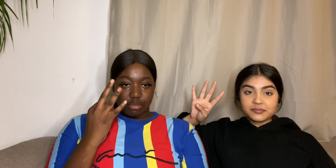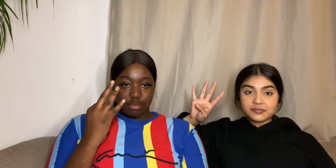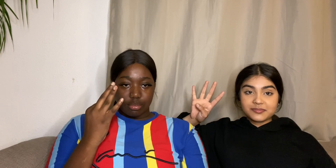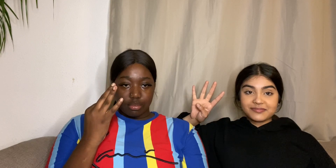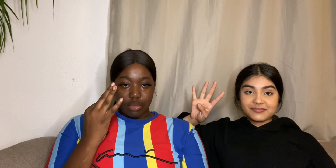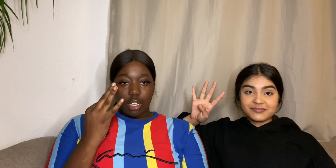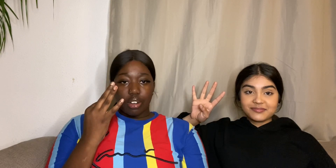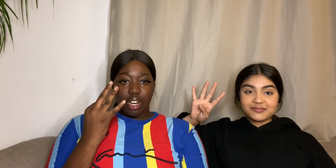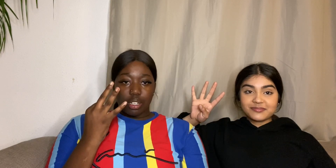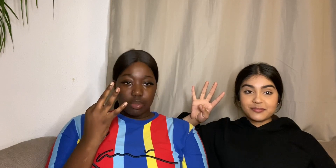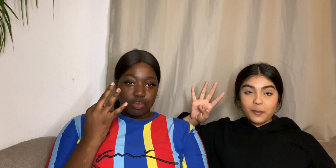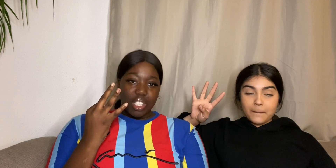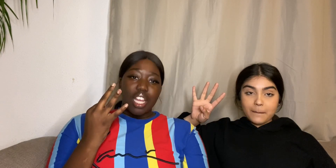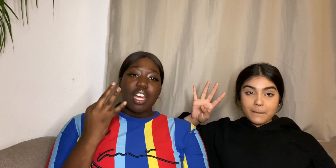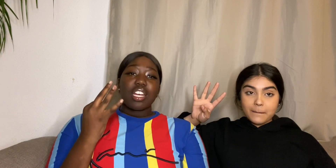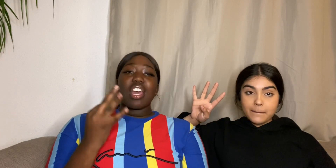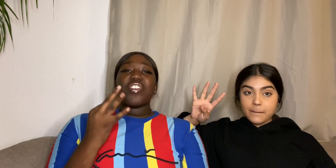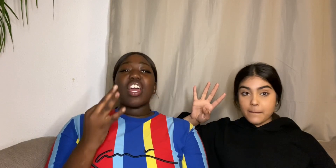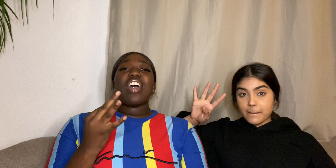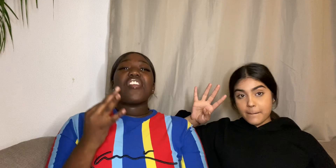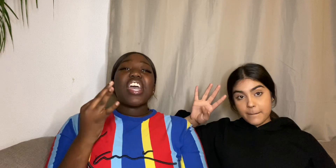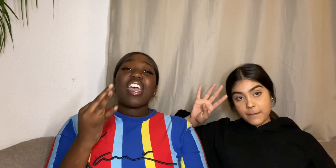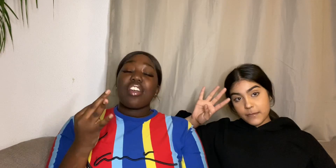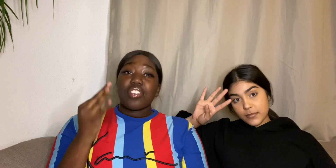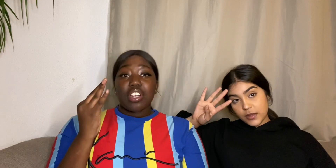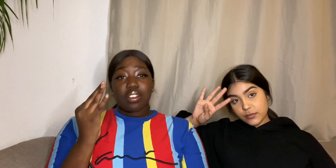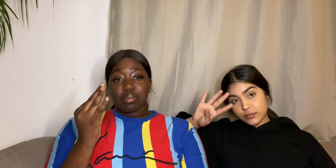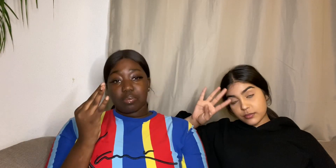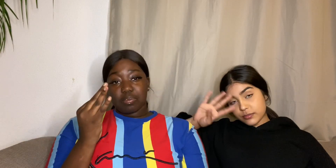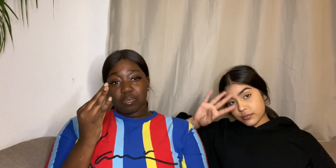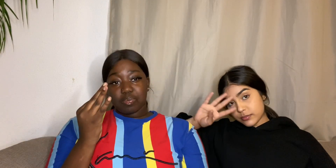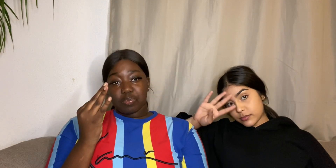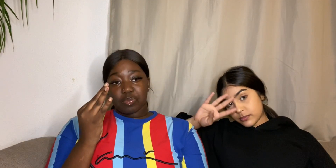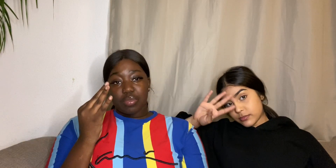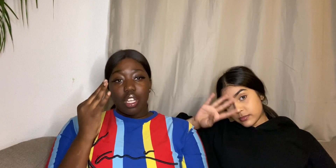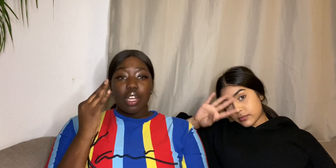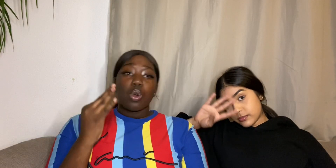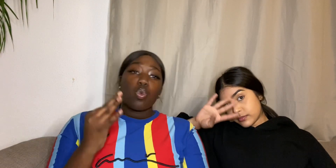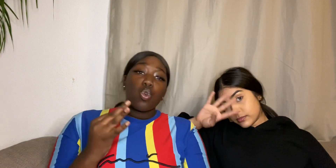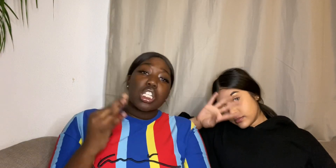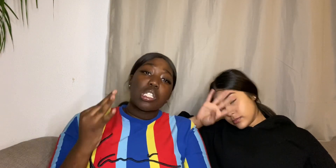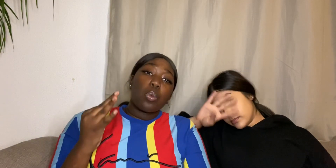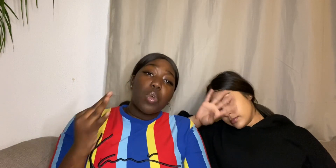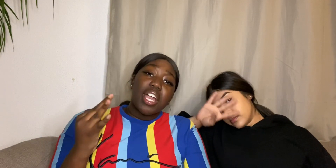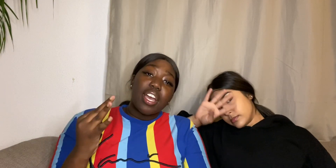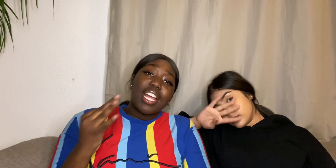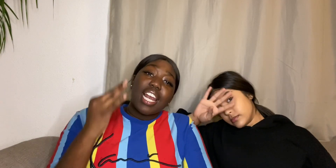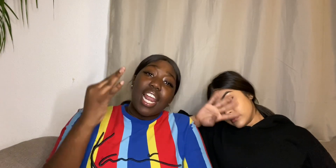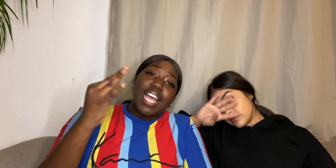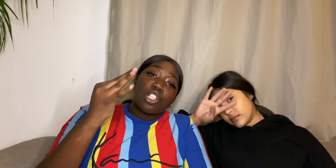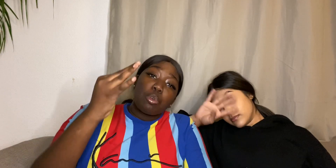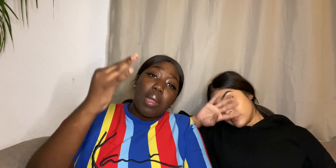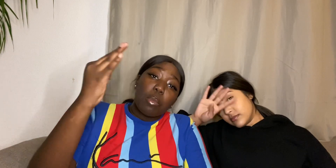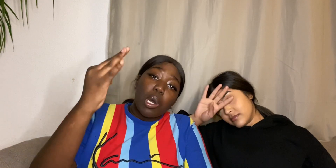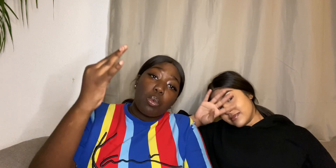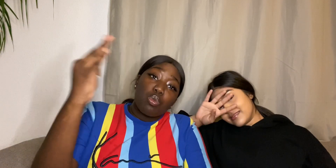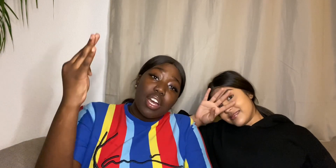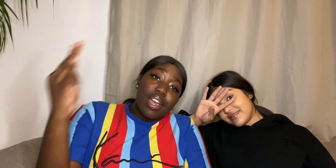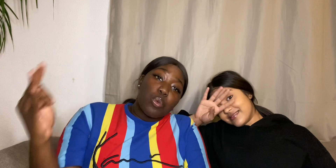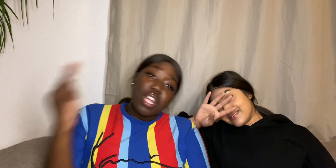All right Alright Never have I ever Walked somewhere And lied to my mom Where I went